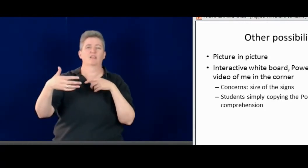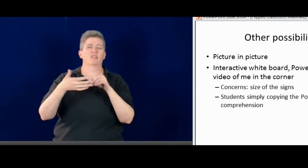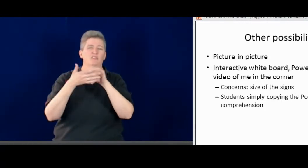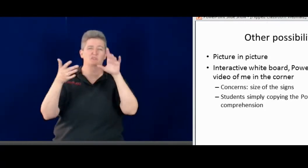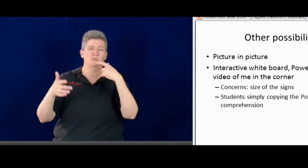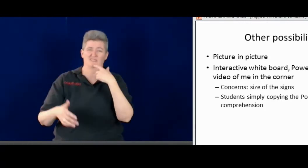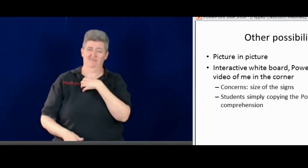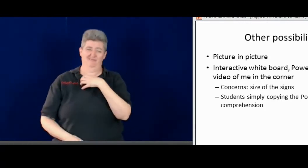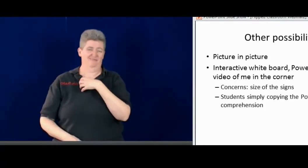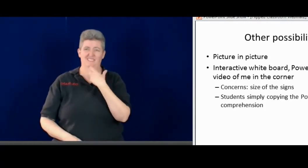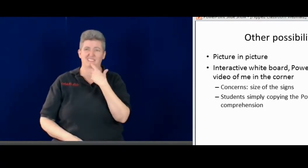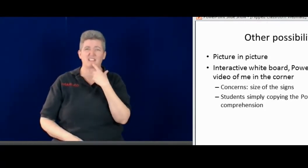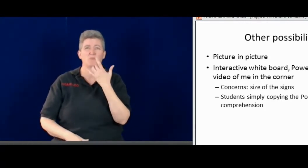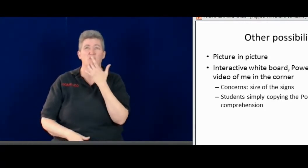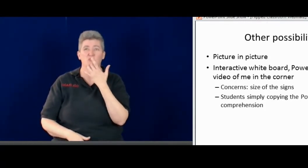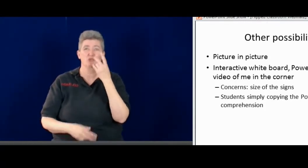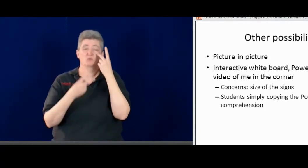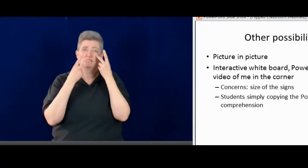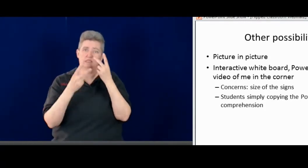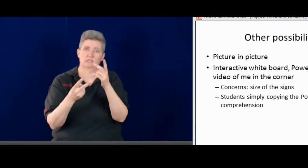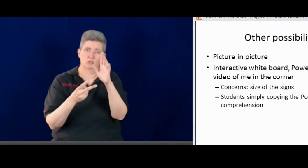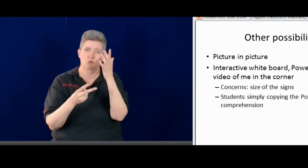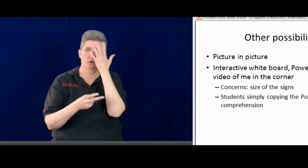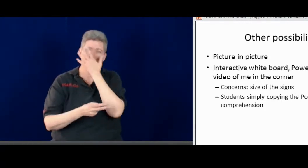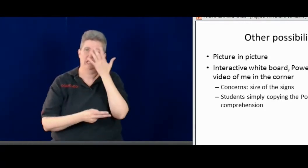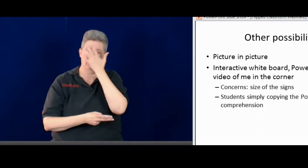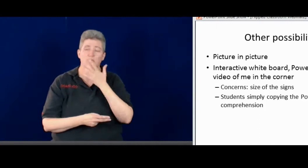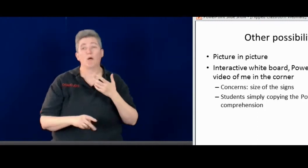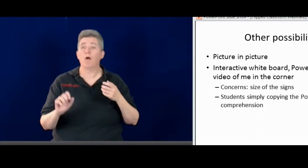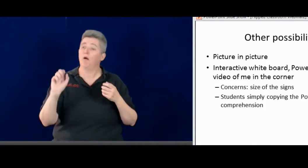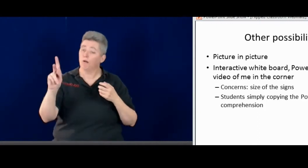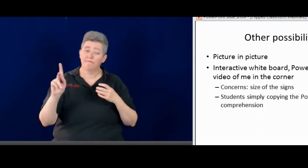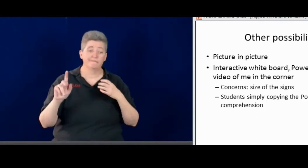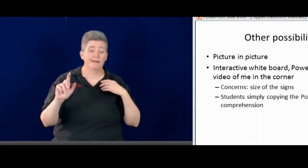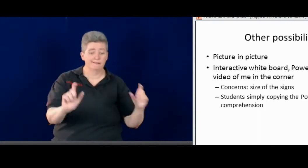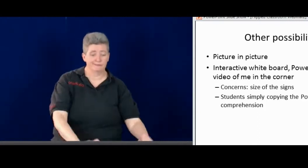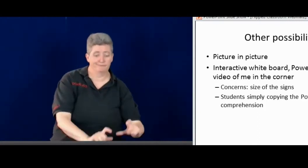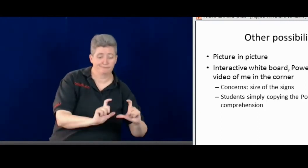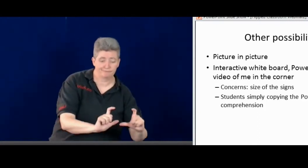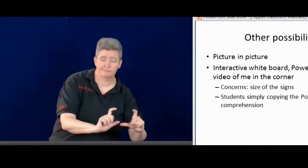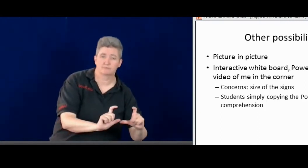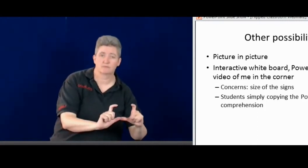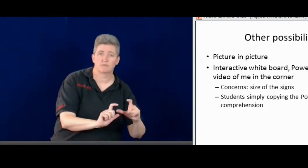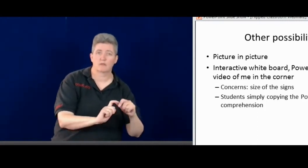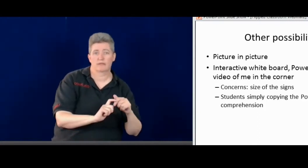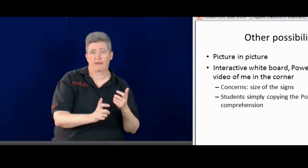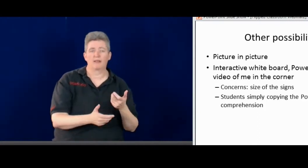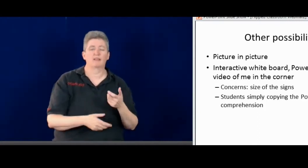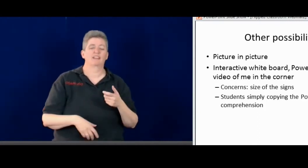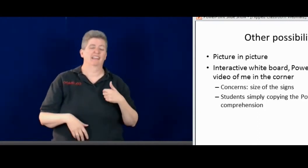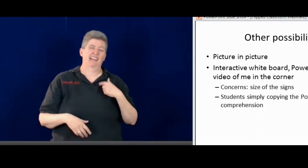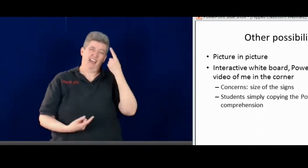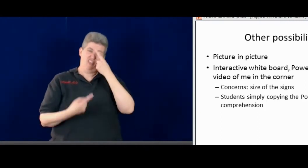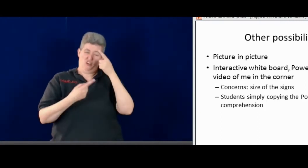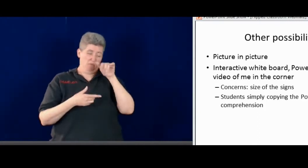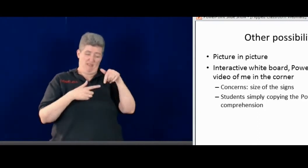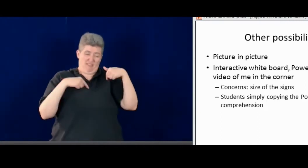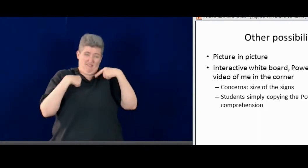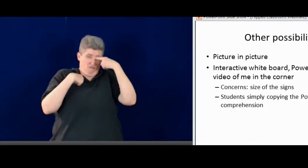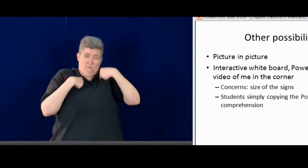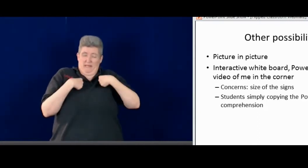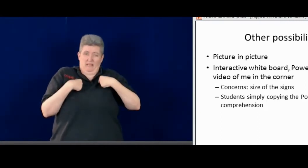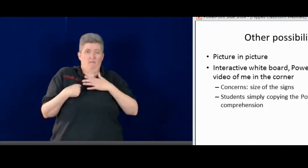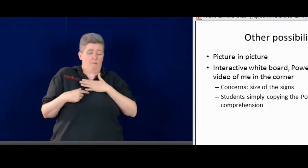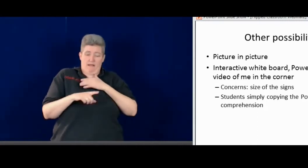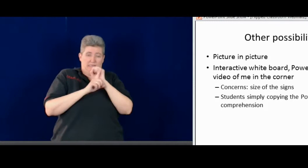And then you could just hear the person. And the other people said, no, we prefer to see the person's face. So they added that picture in picture.